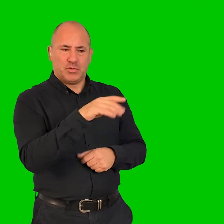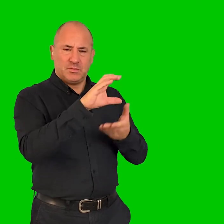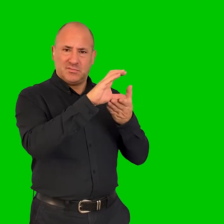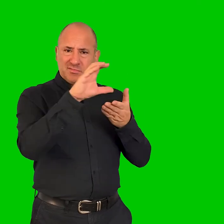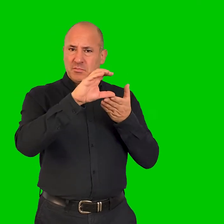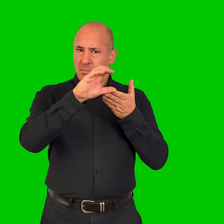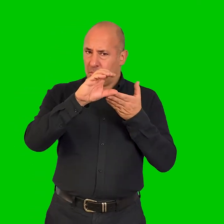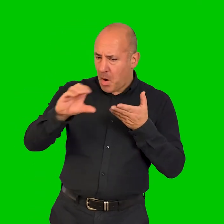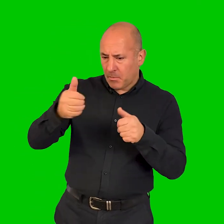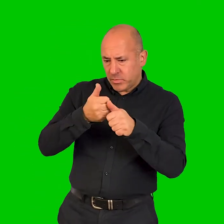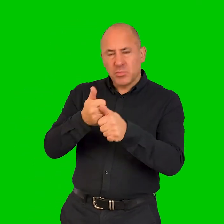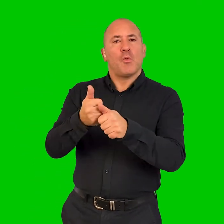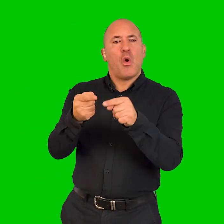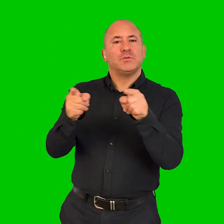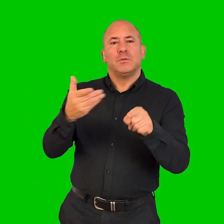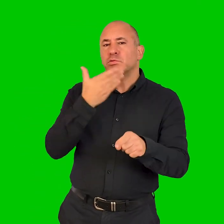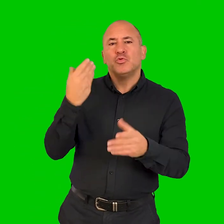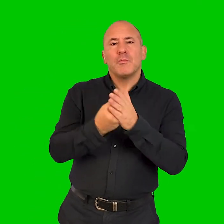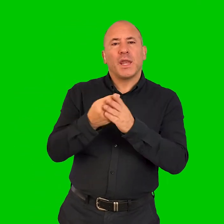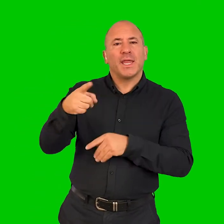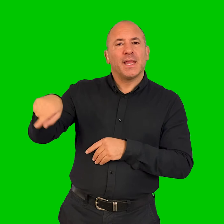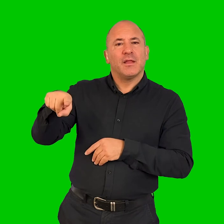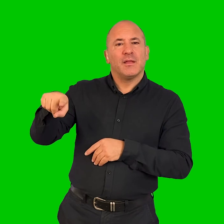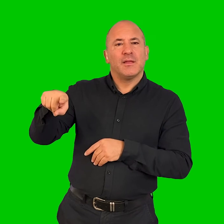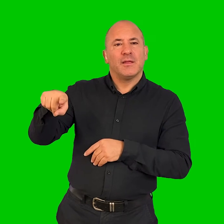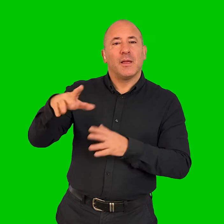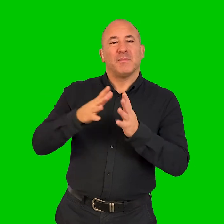what should be occurring is, is that, is that,